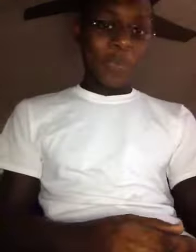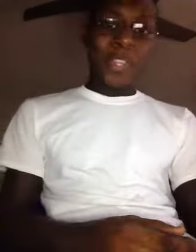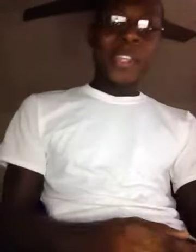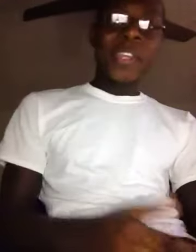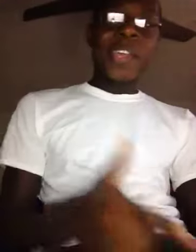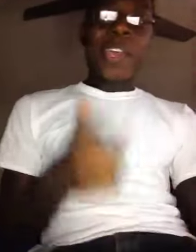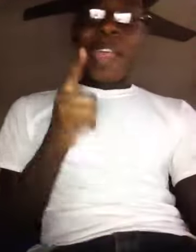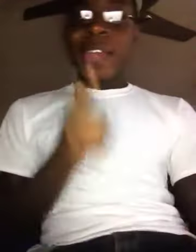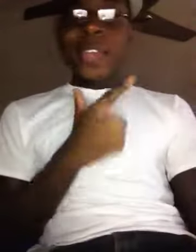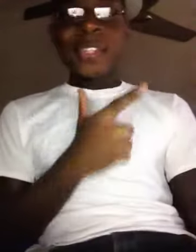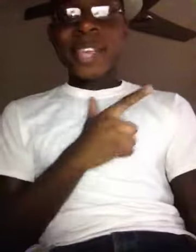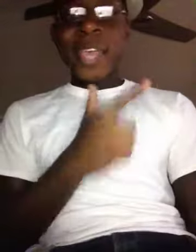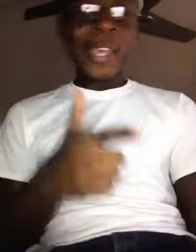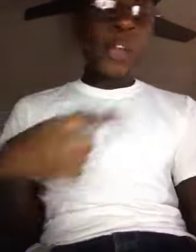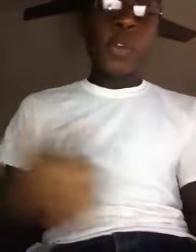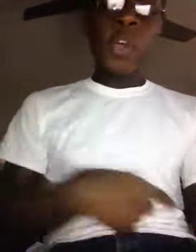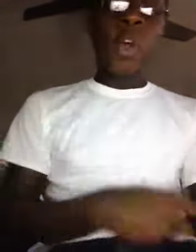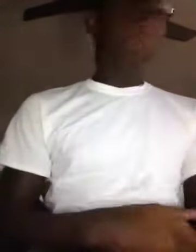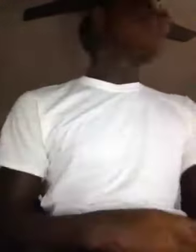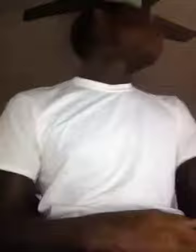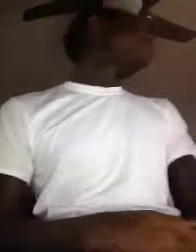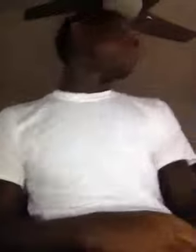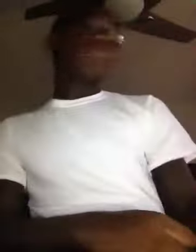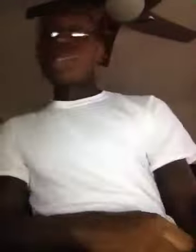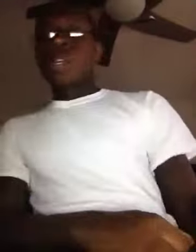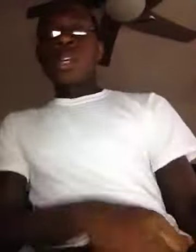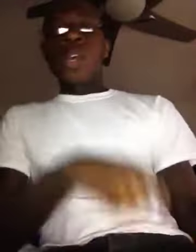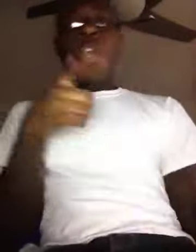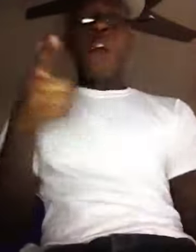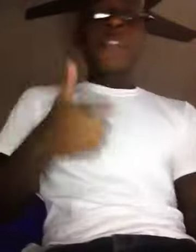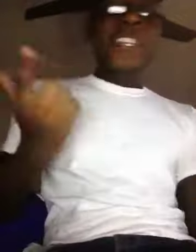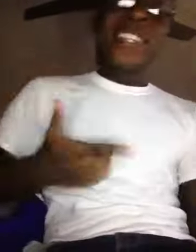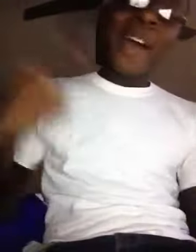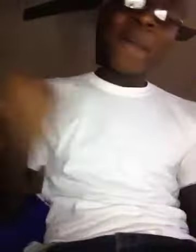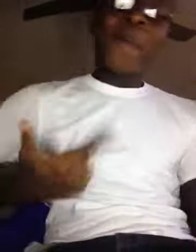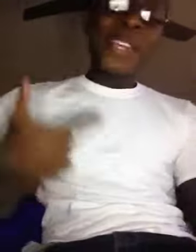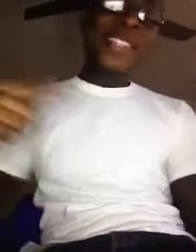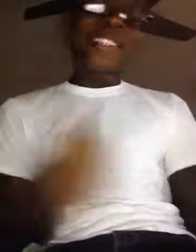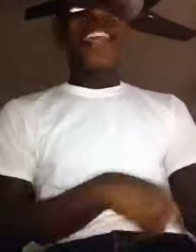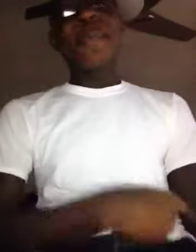Ah, and it's Cahill y'all, off the top mixtape,